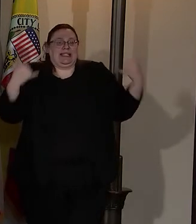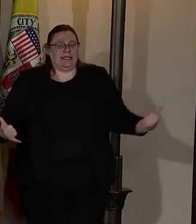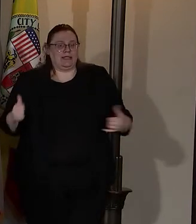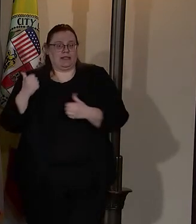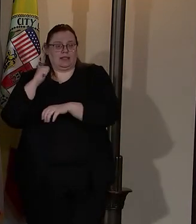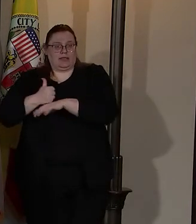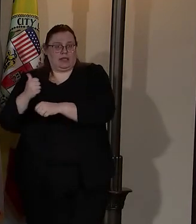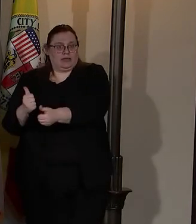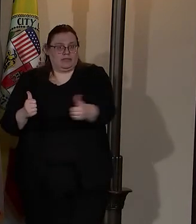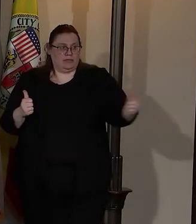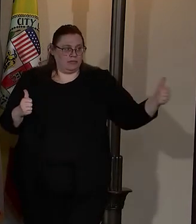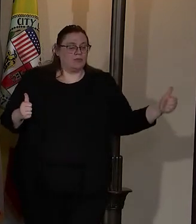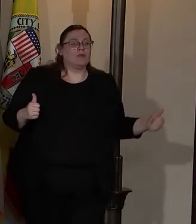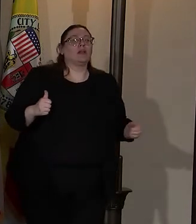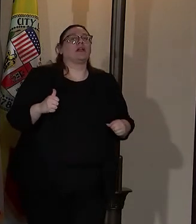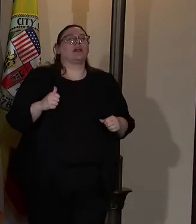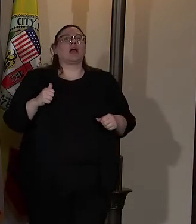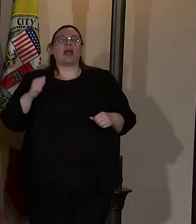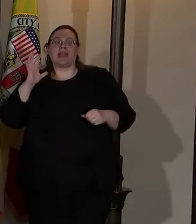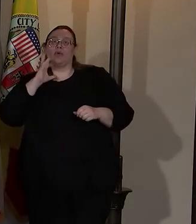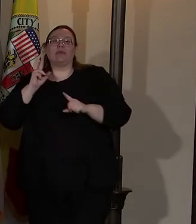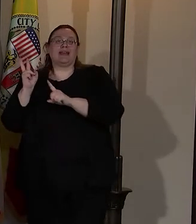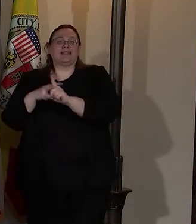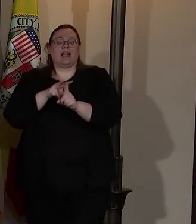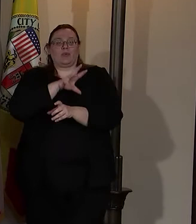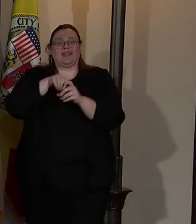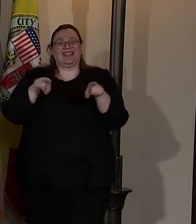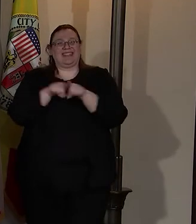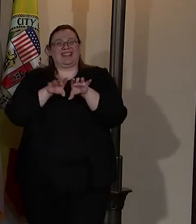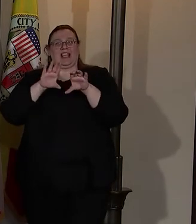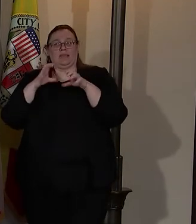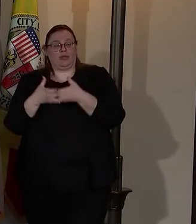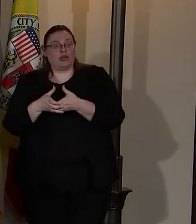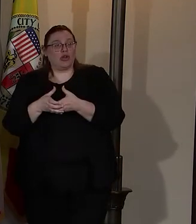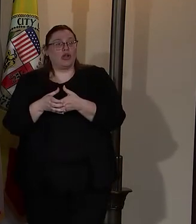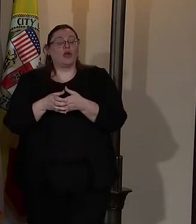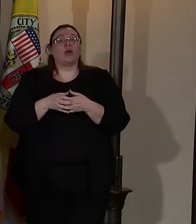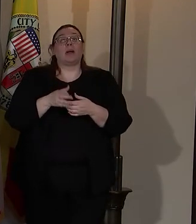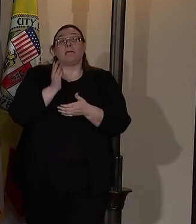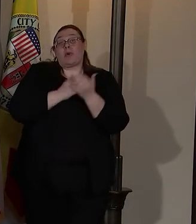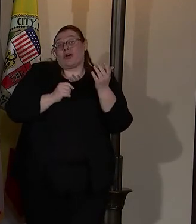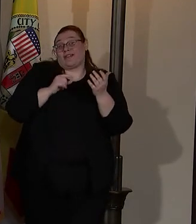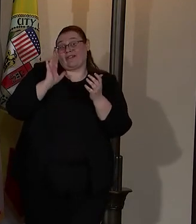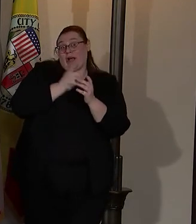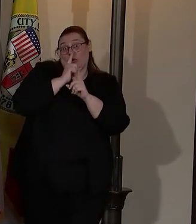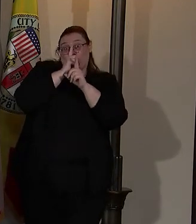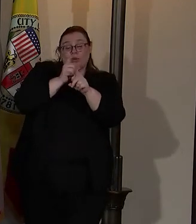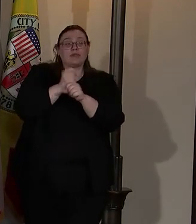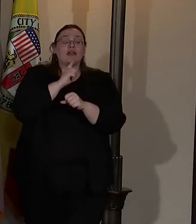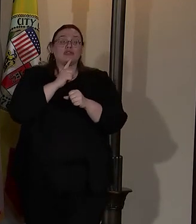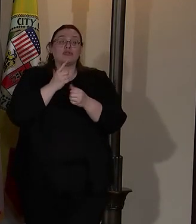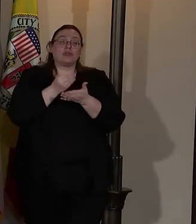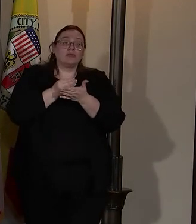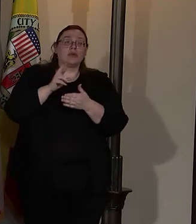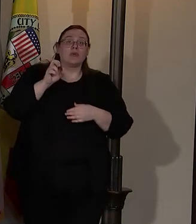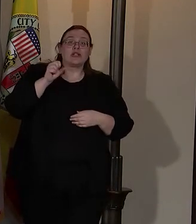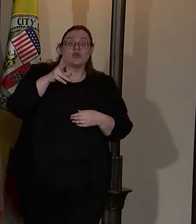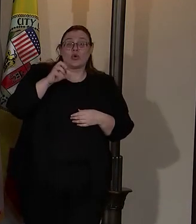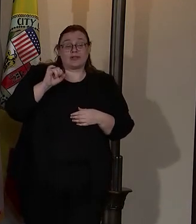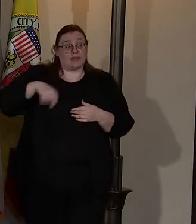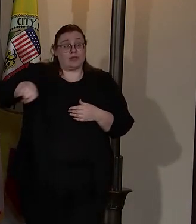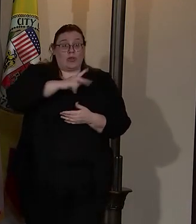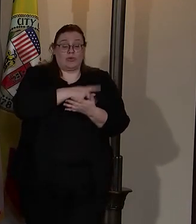And they'll be assigned all within the same bureau. And the effort of this is to ensure that resources at each of those